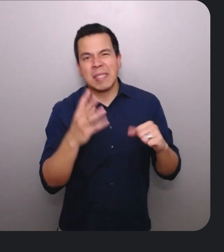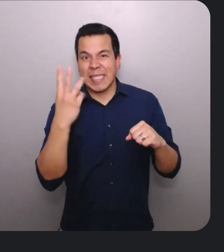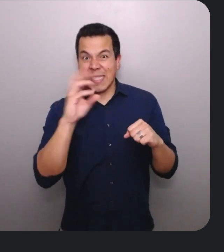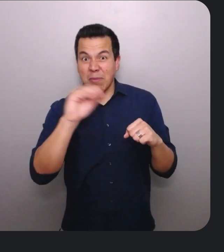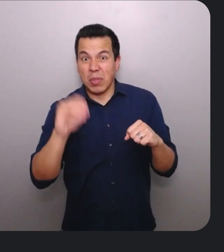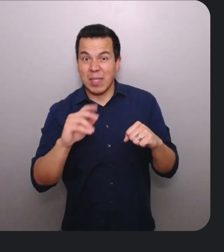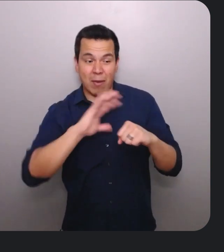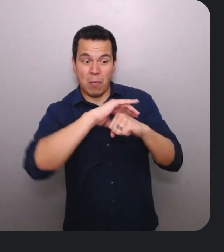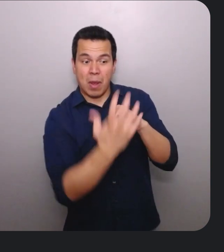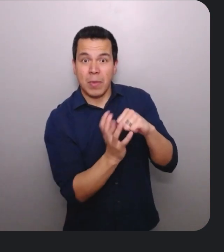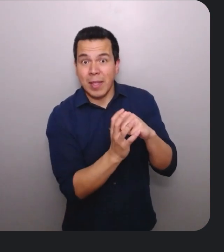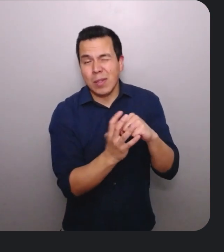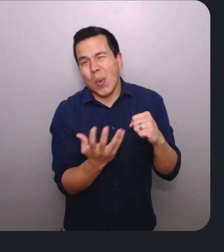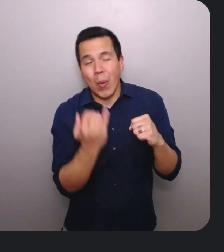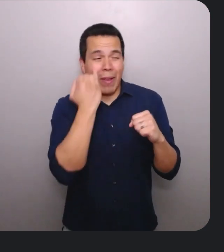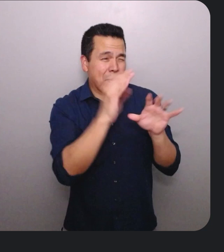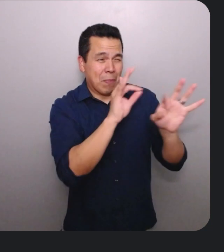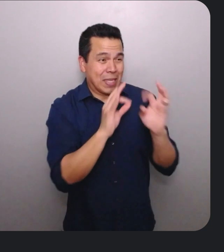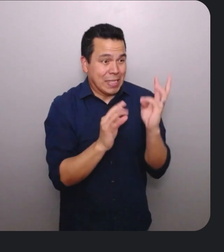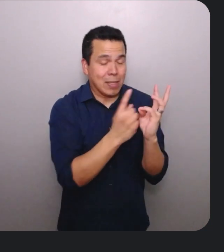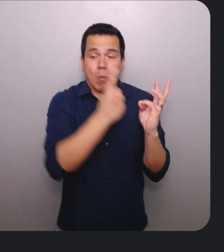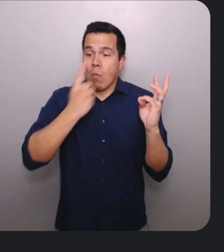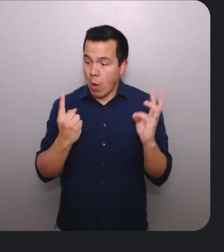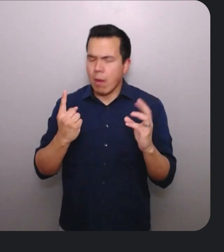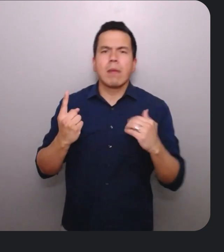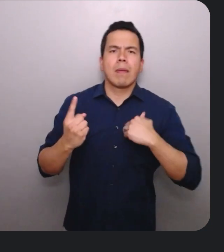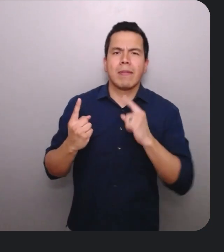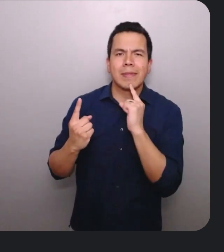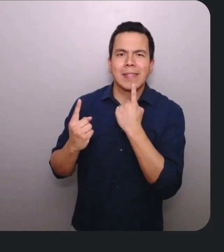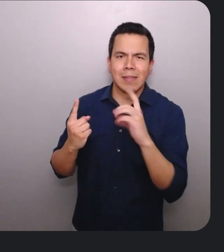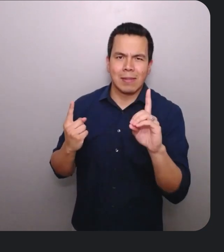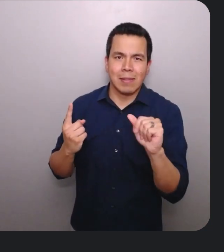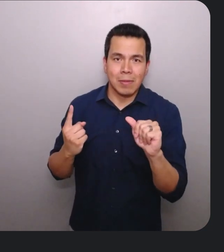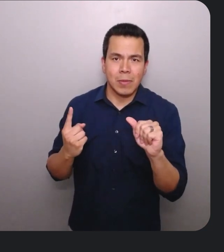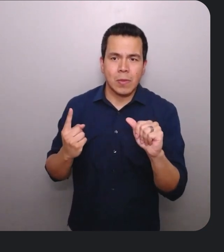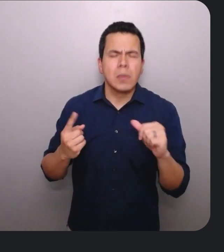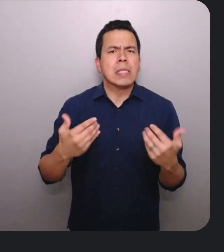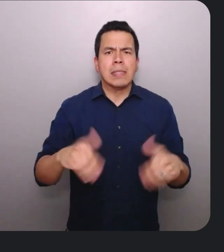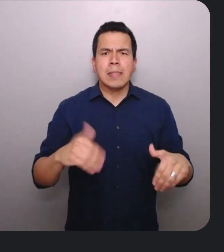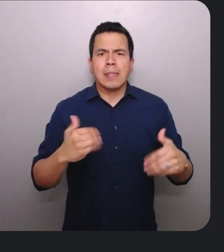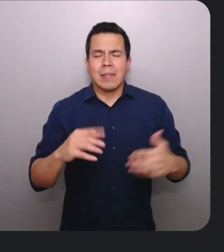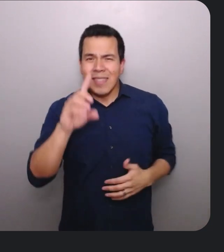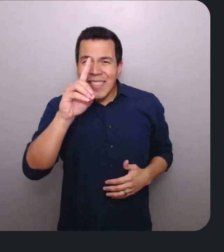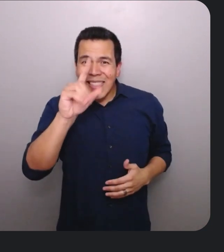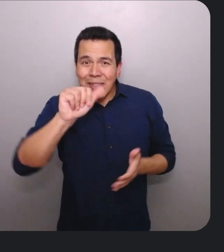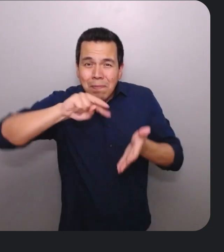% of the world's population, or one in every six of us across the world, experience significant disability.